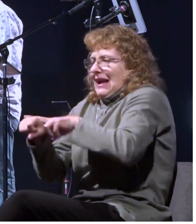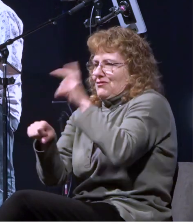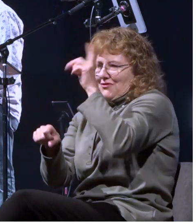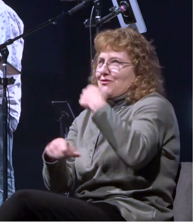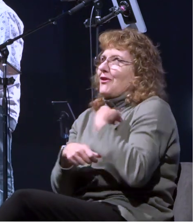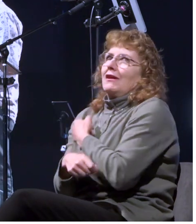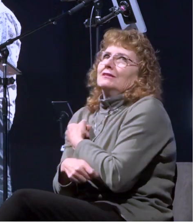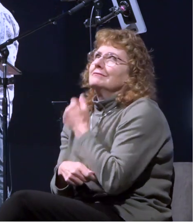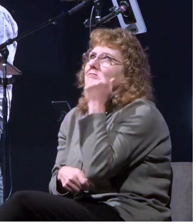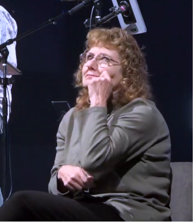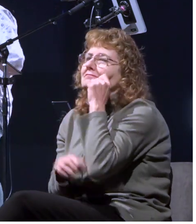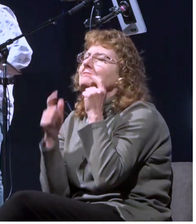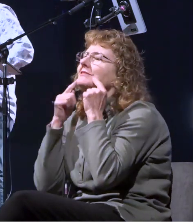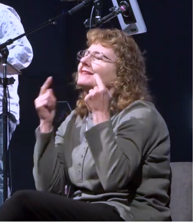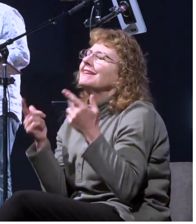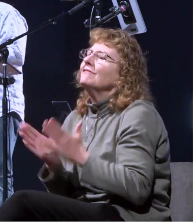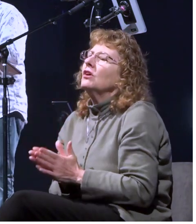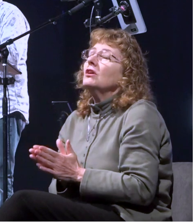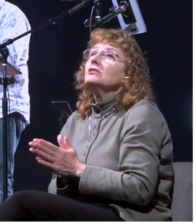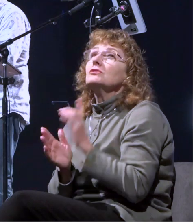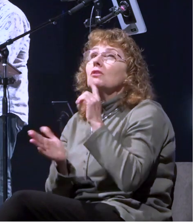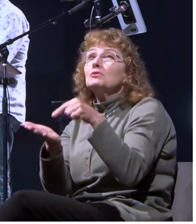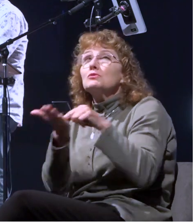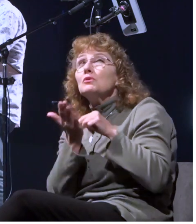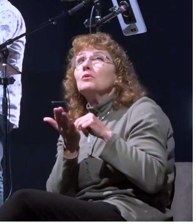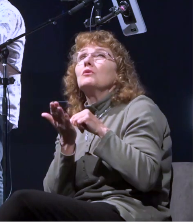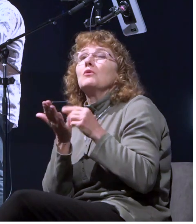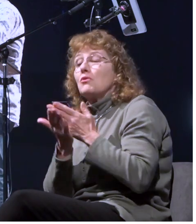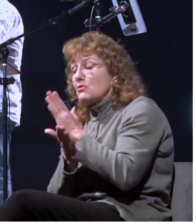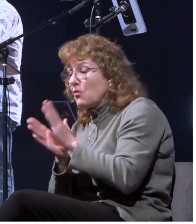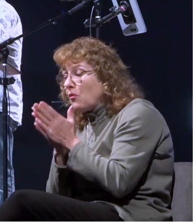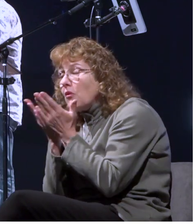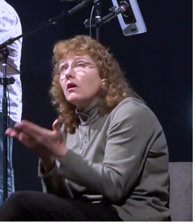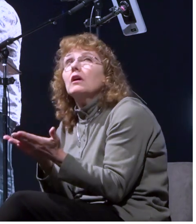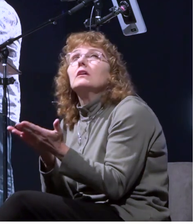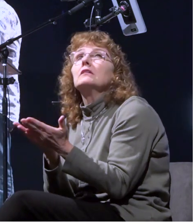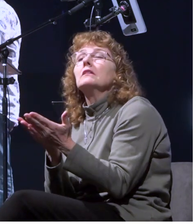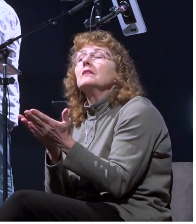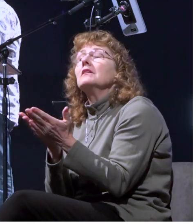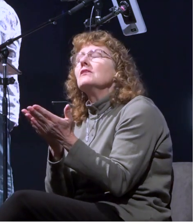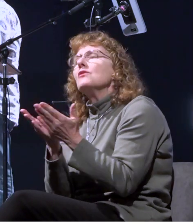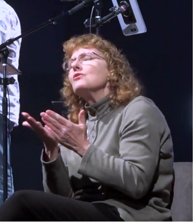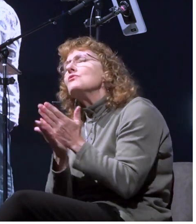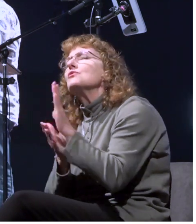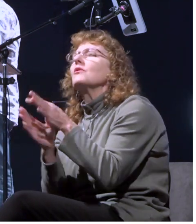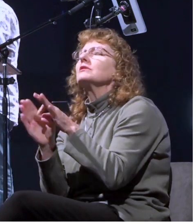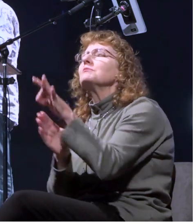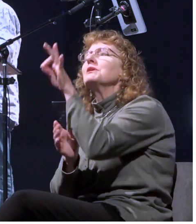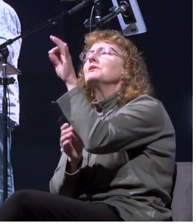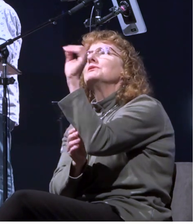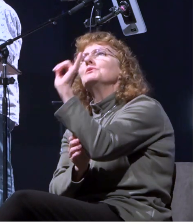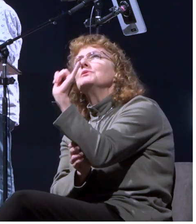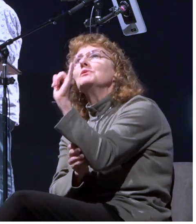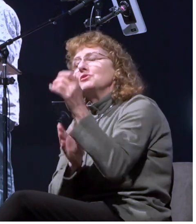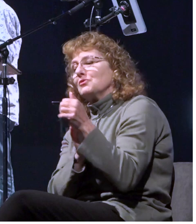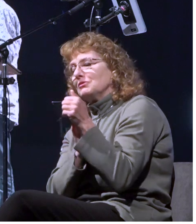it's what we long for so reveal yourself to us today in your word and and by your spirit as well as you lead us into all truth